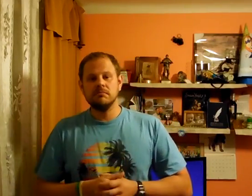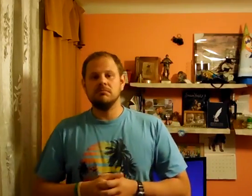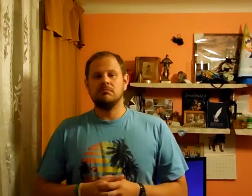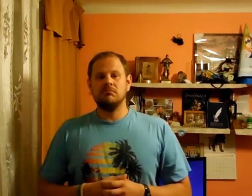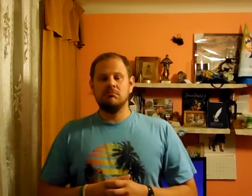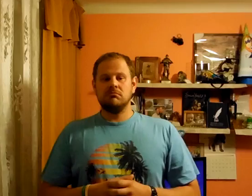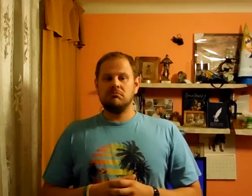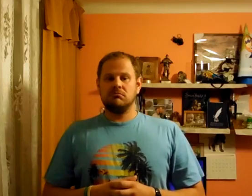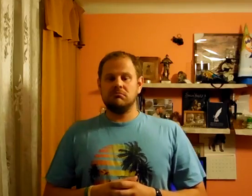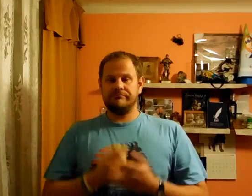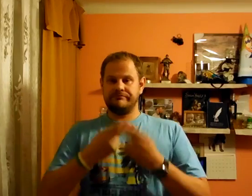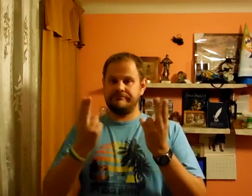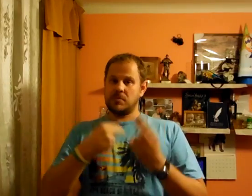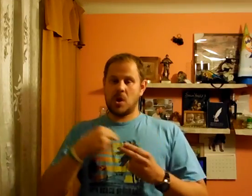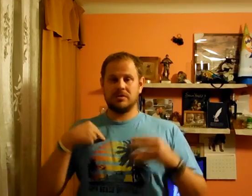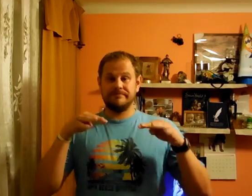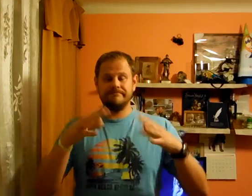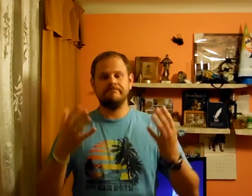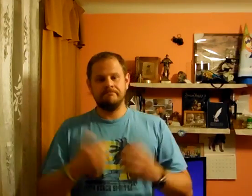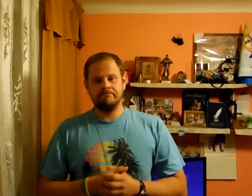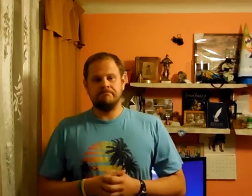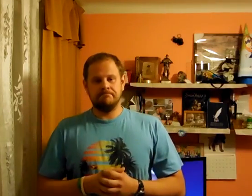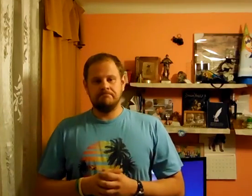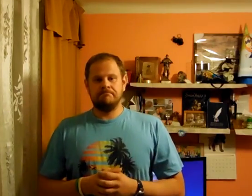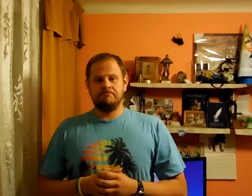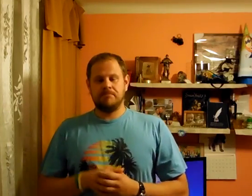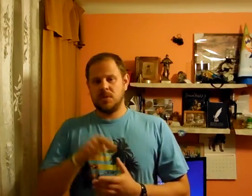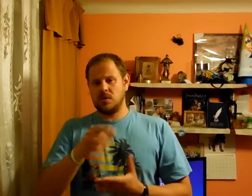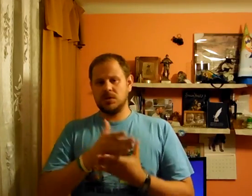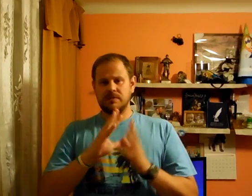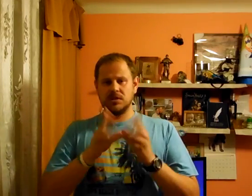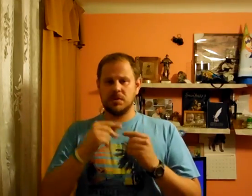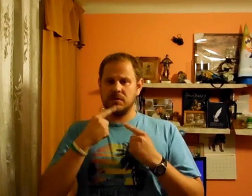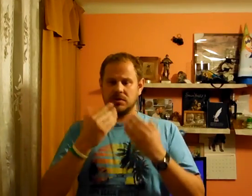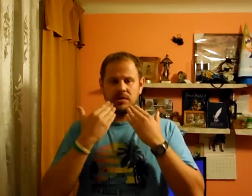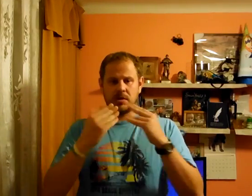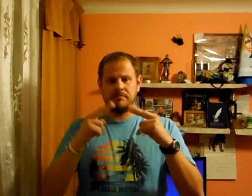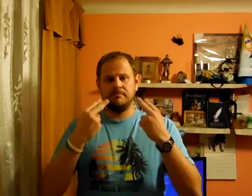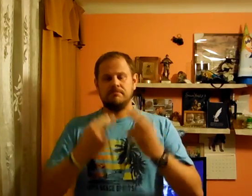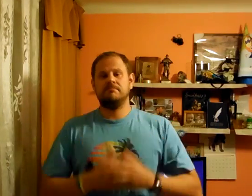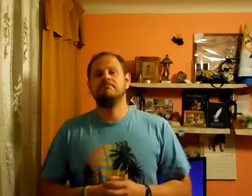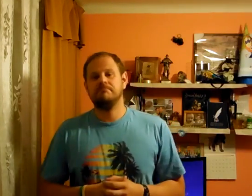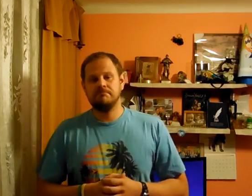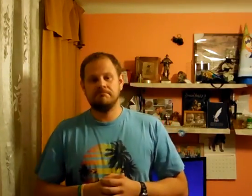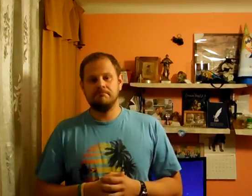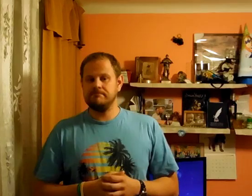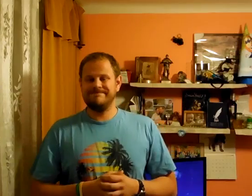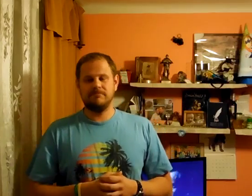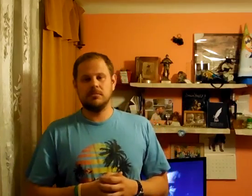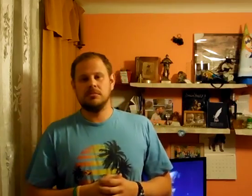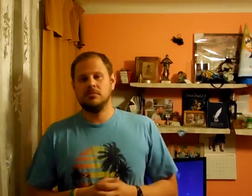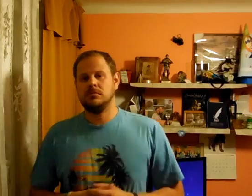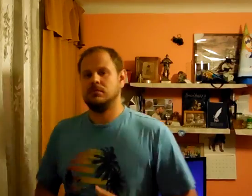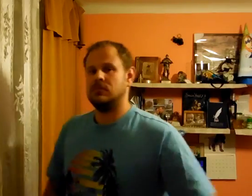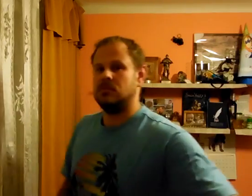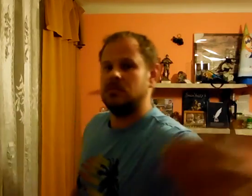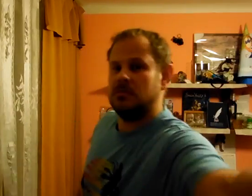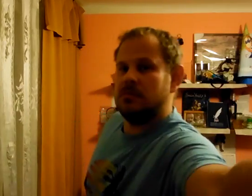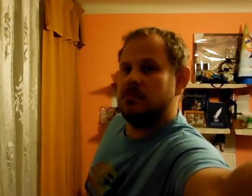Blacksmoke. It is an operation which has been running for decades. Twenty or so years ago, we encountered a very unusual phenomenon. The